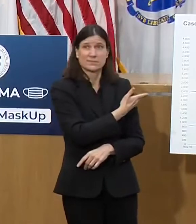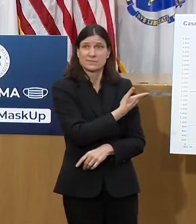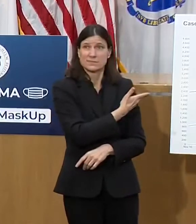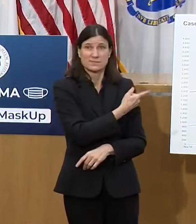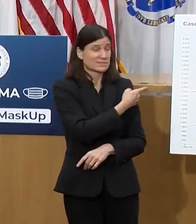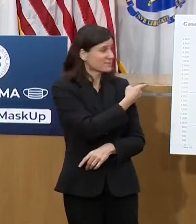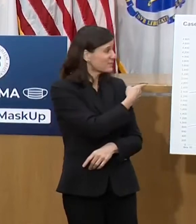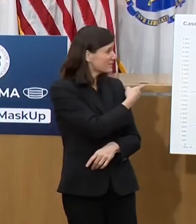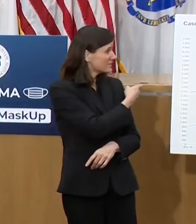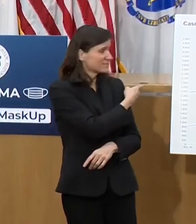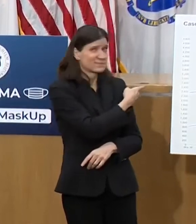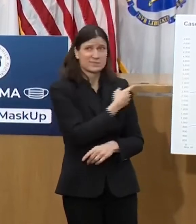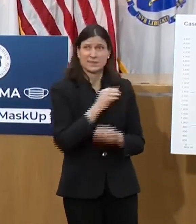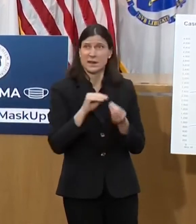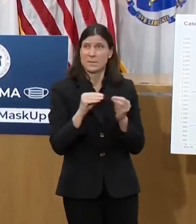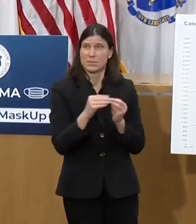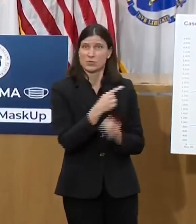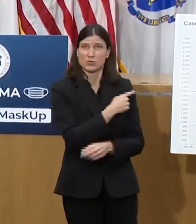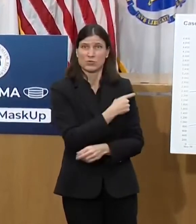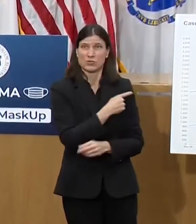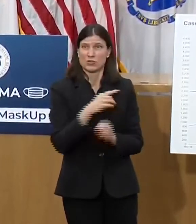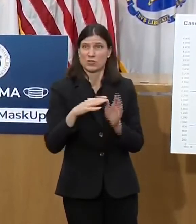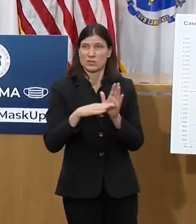that we just saw this movie.